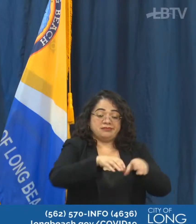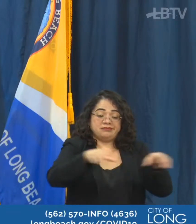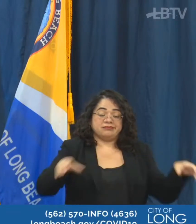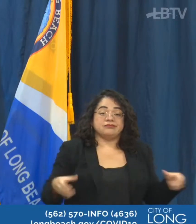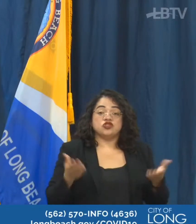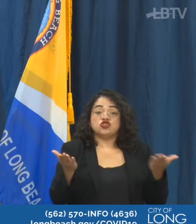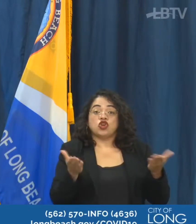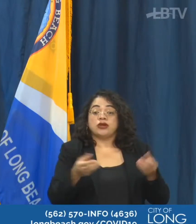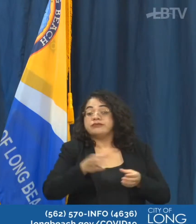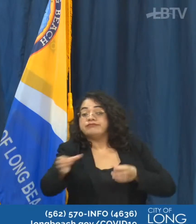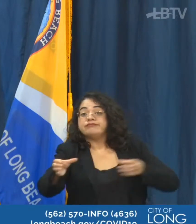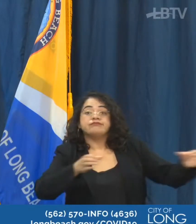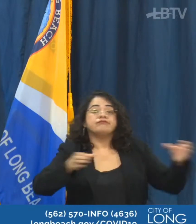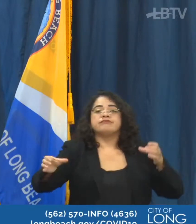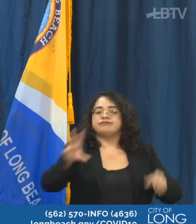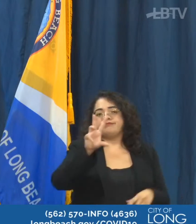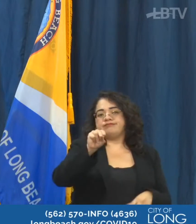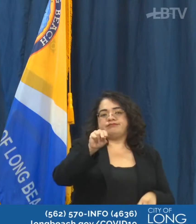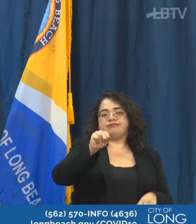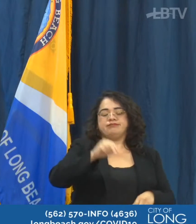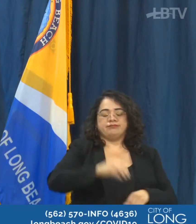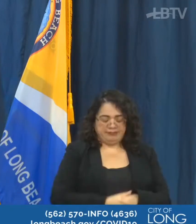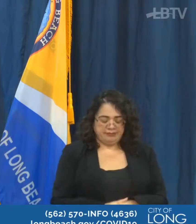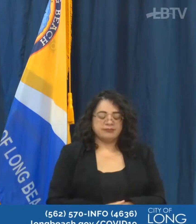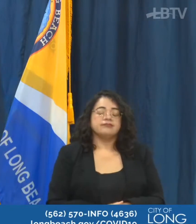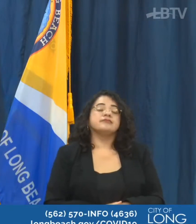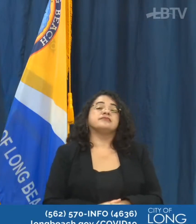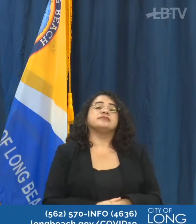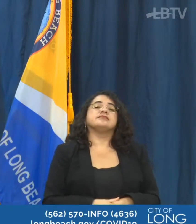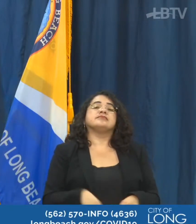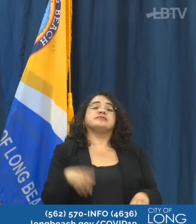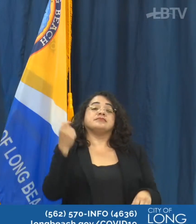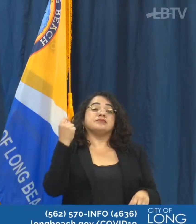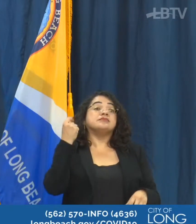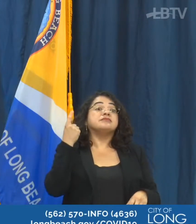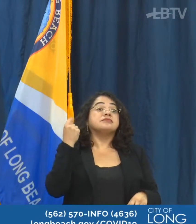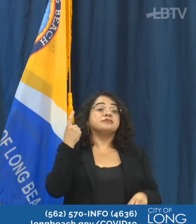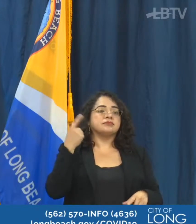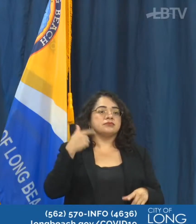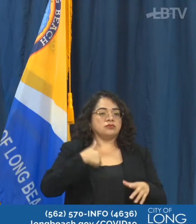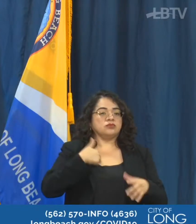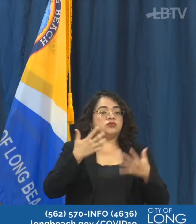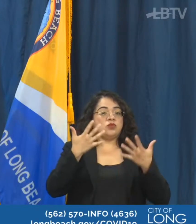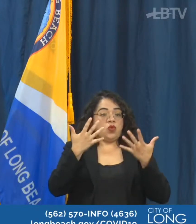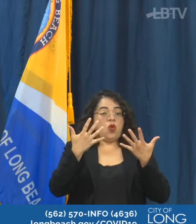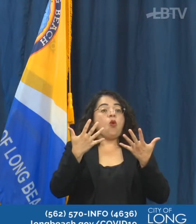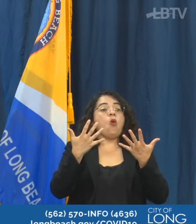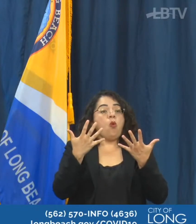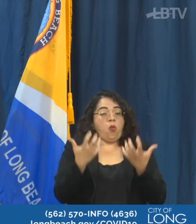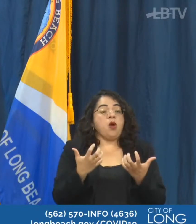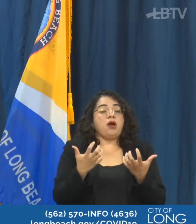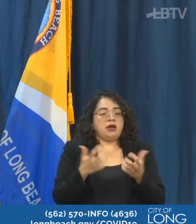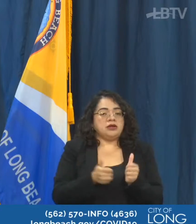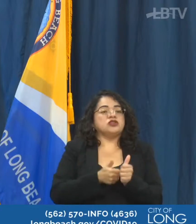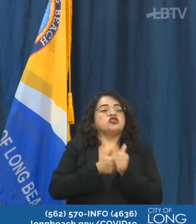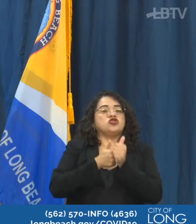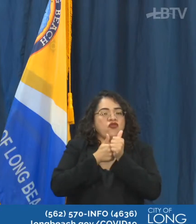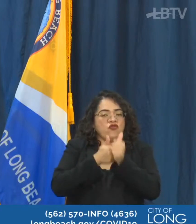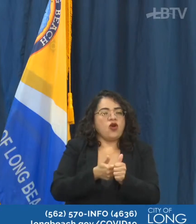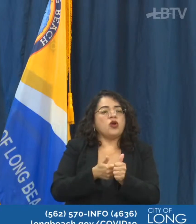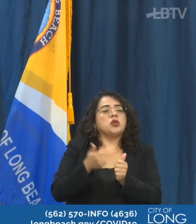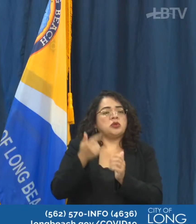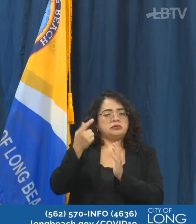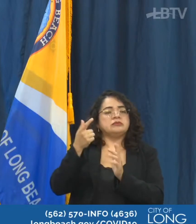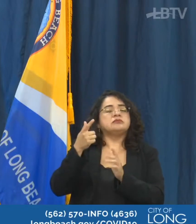But we want to follow the spirit and the guidance of what the state is saying. And so beginning tomorrow,